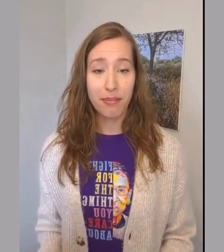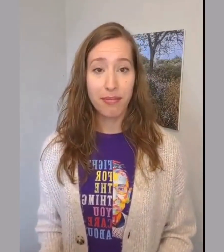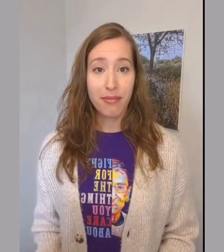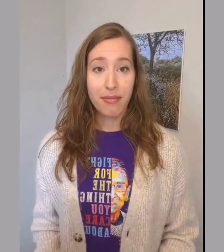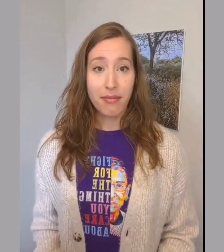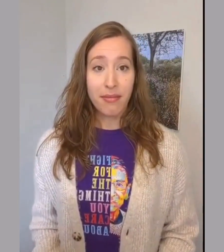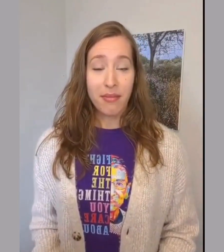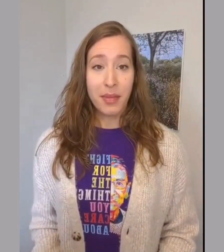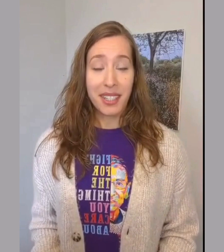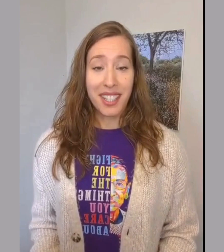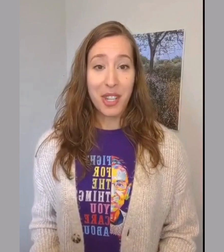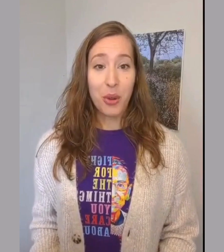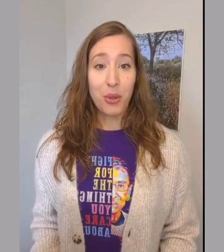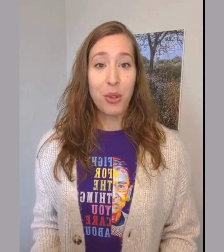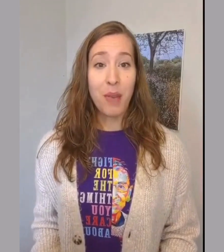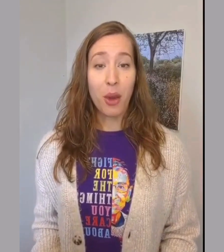letting go through the mouth.